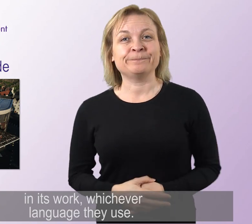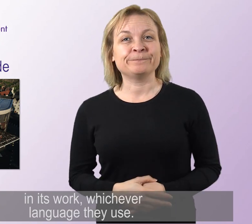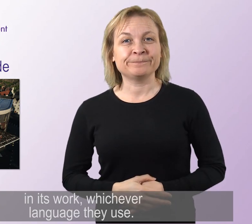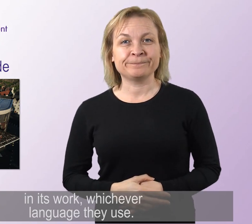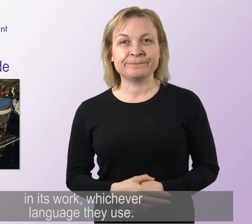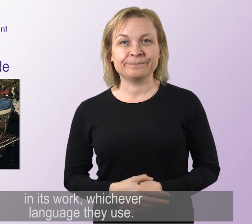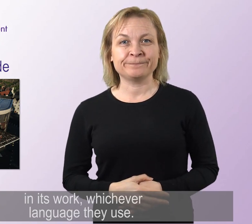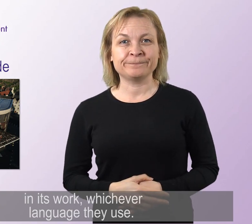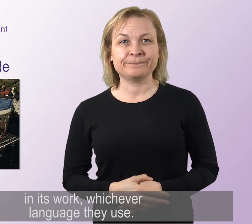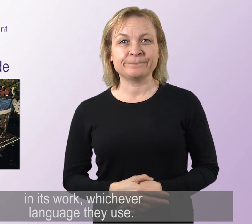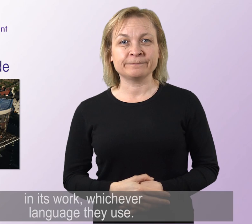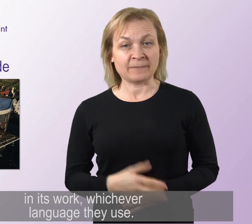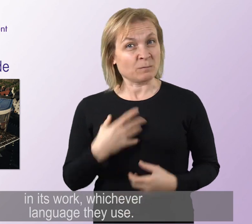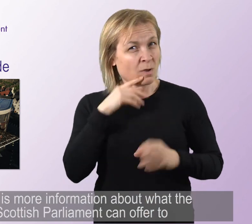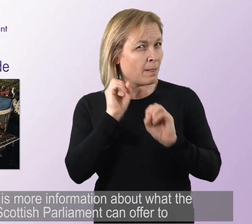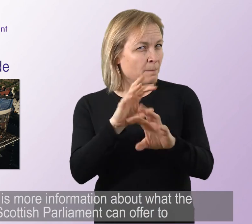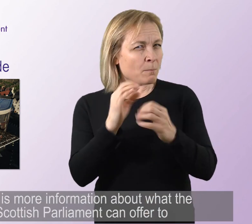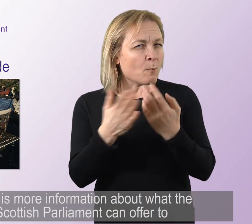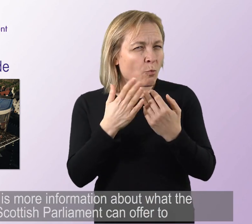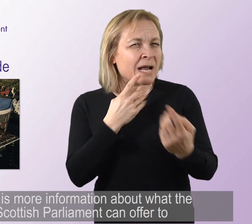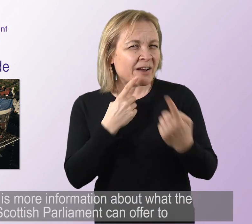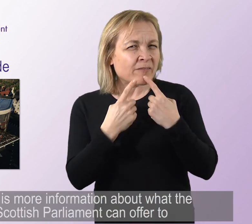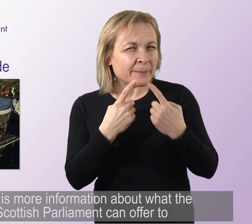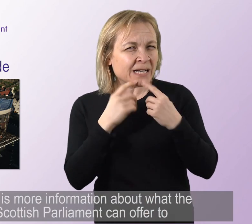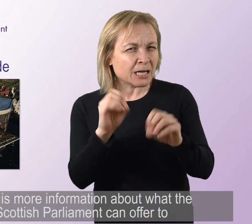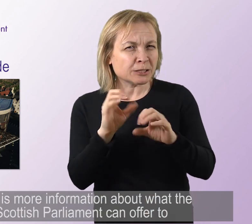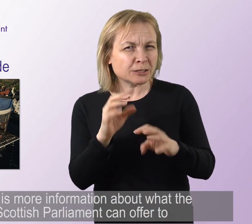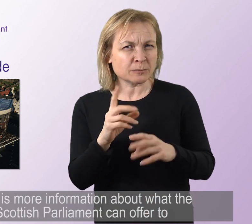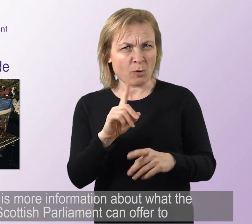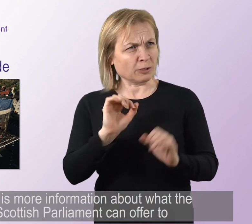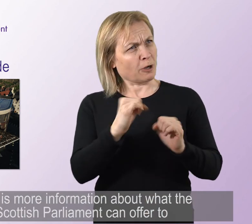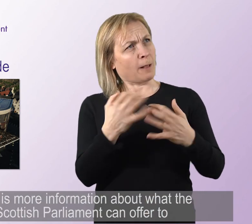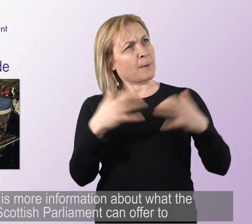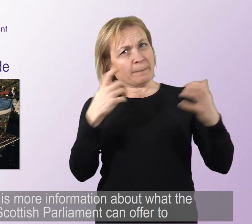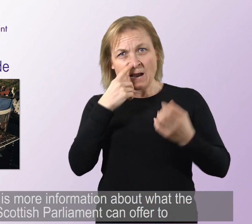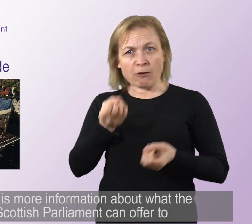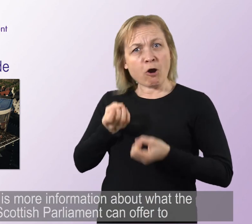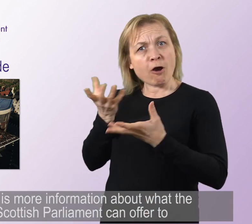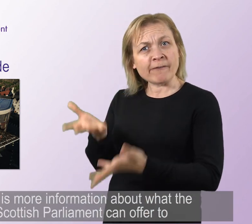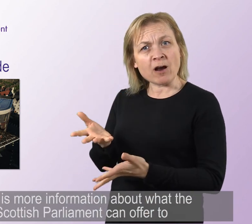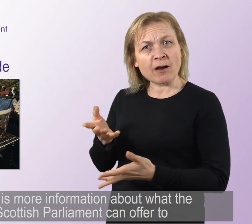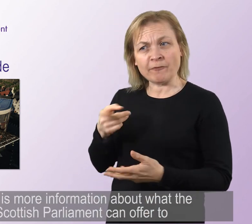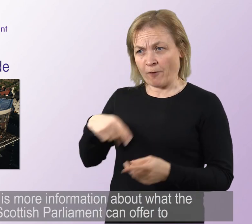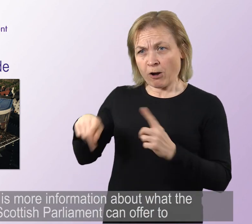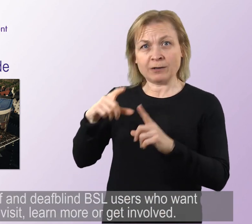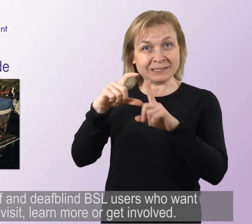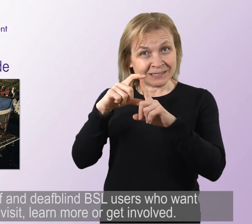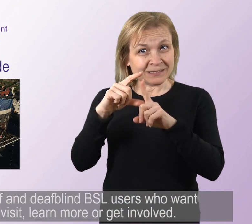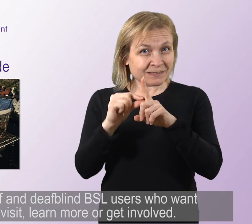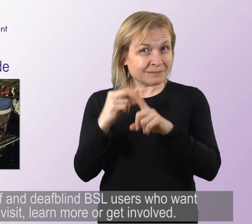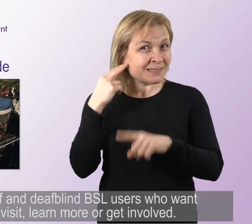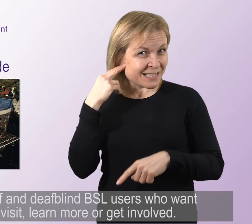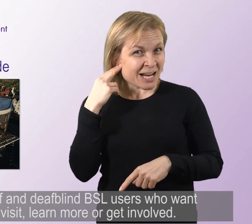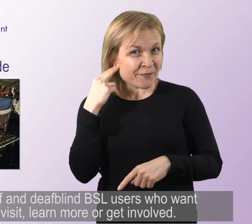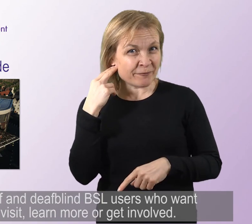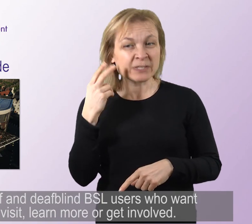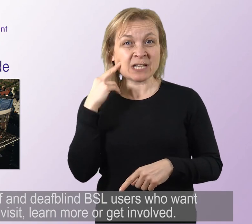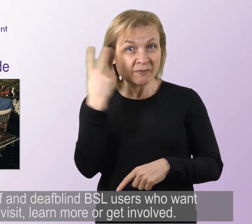language they use. Here is more information about what the Scottish Parliament can offer to deaf and